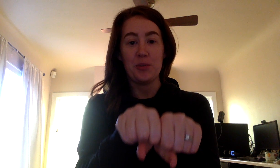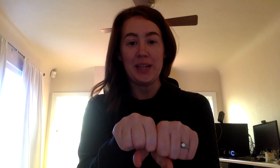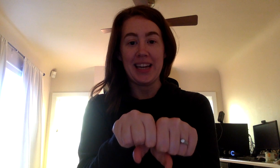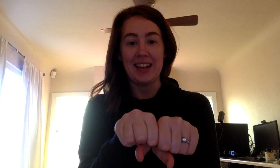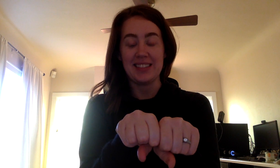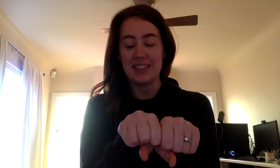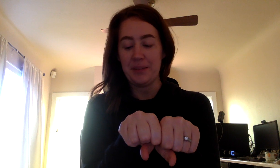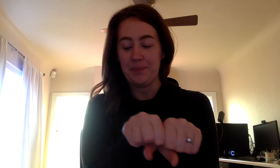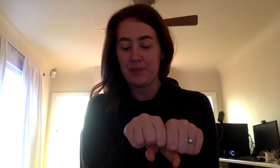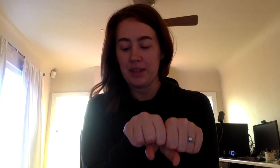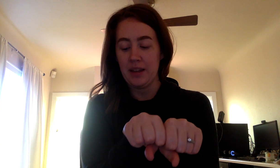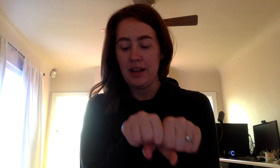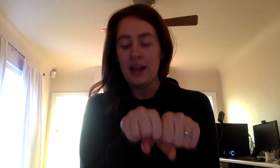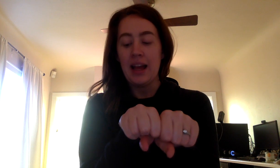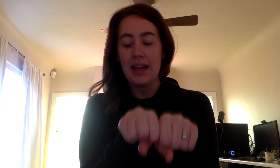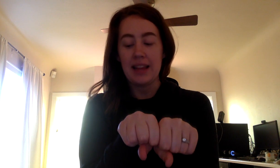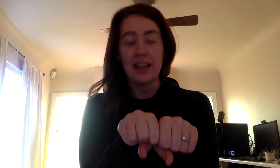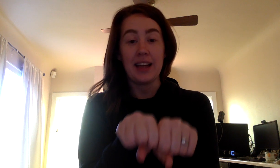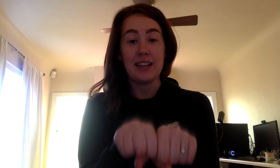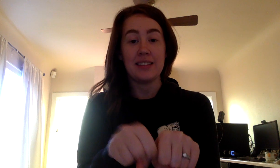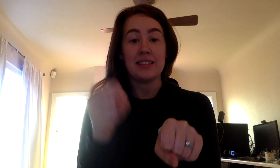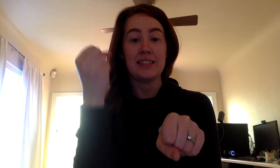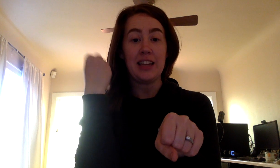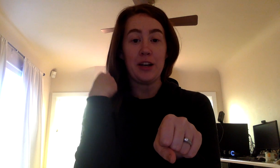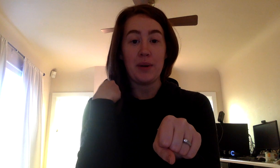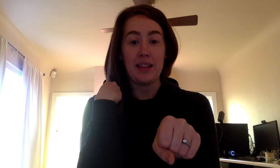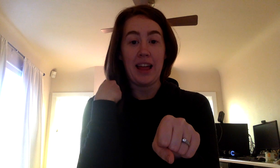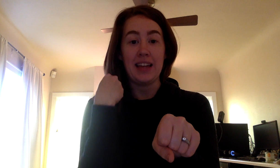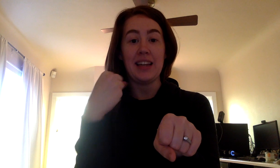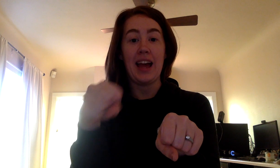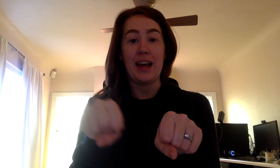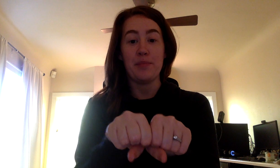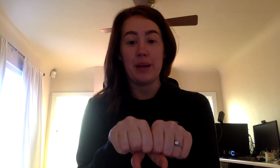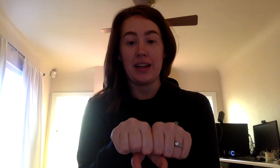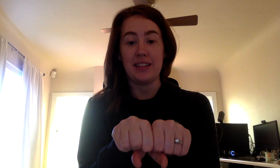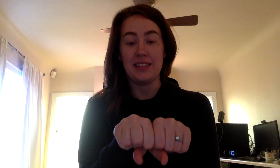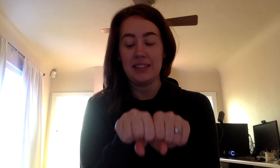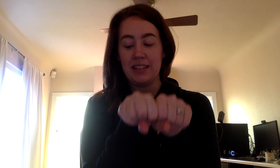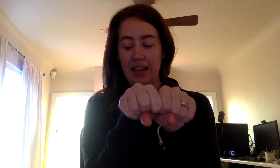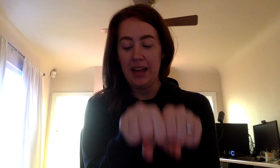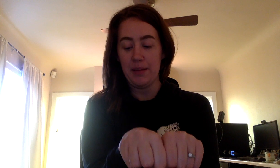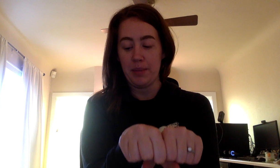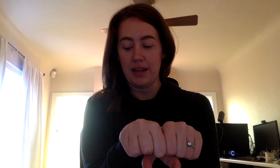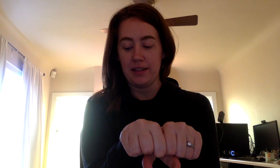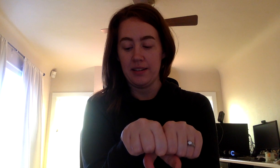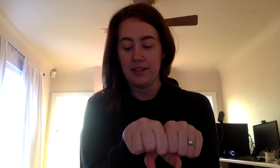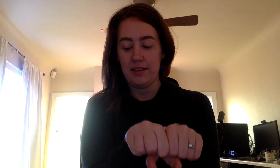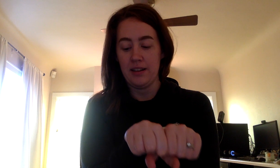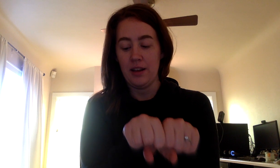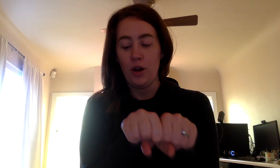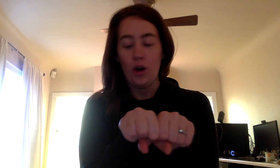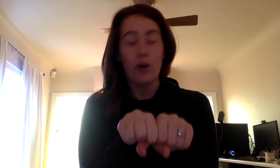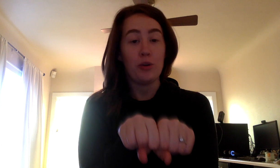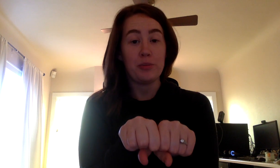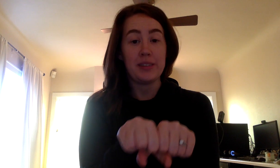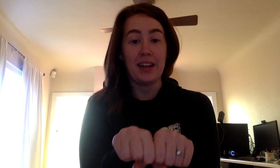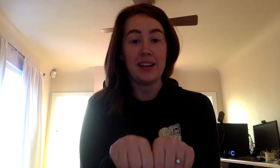Weekend. Headlight. Takeaway light. Add band. Headband. Homesick.